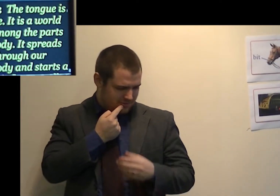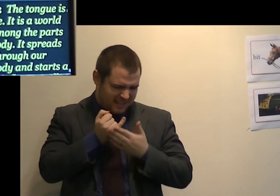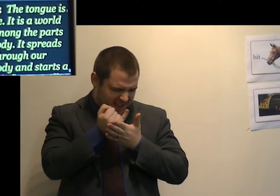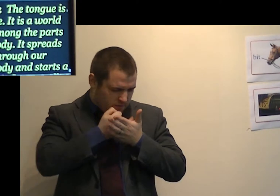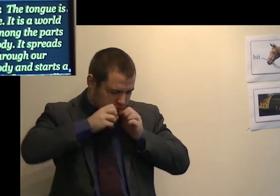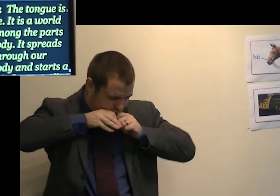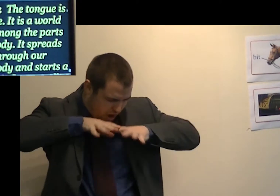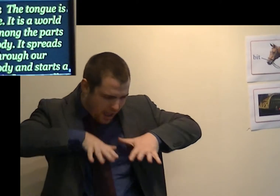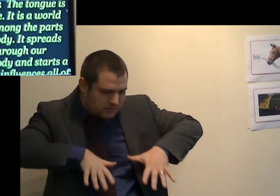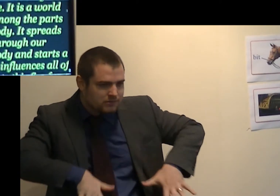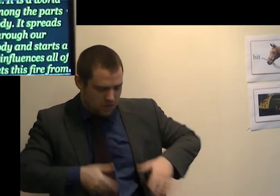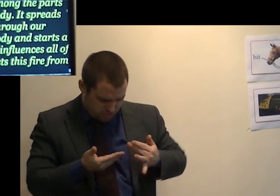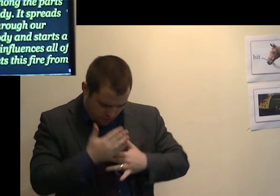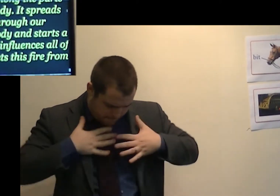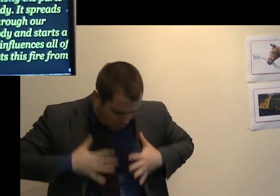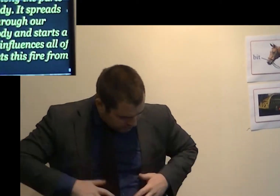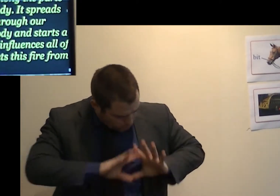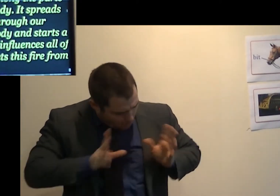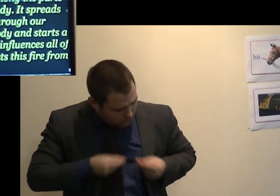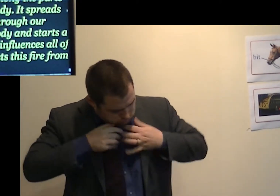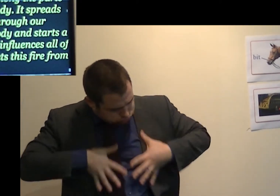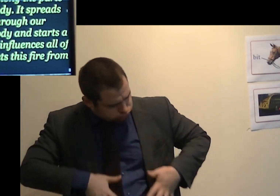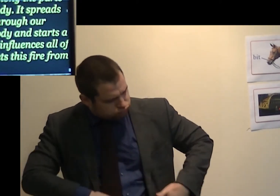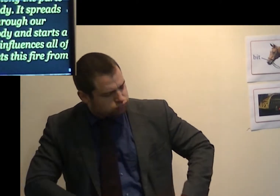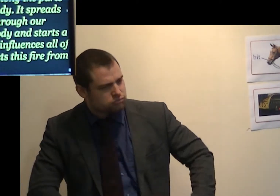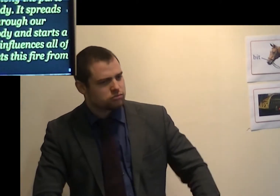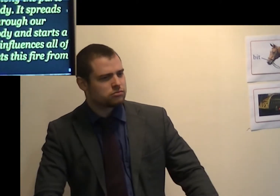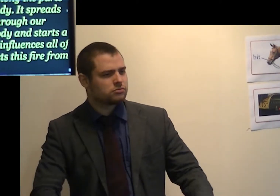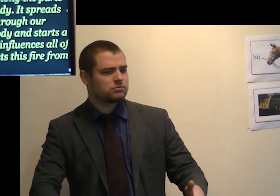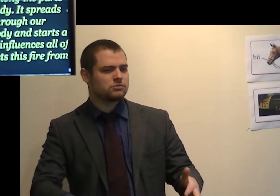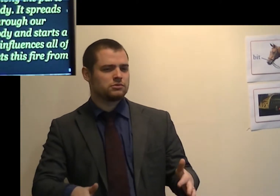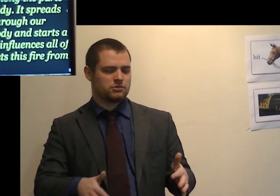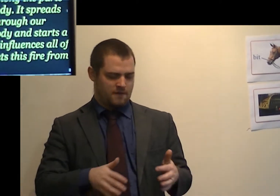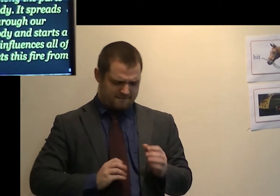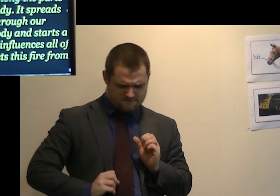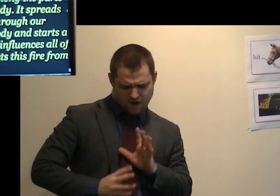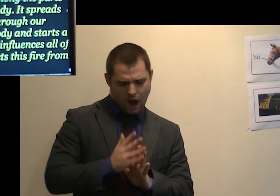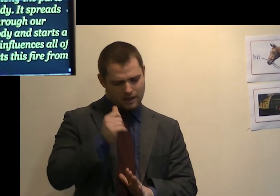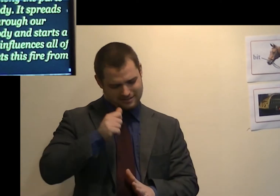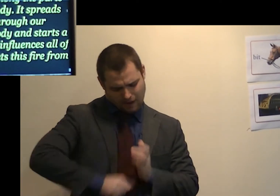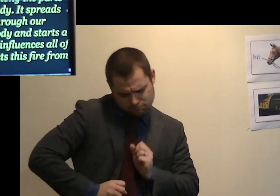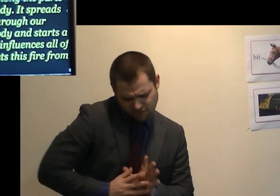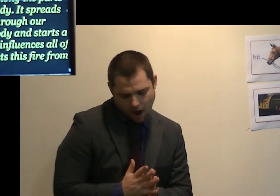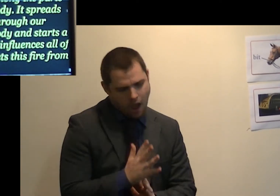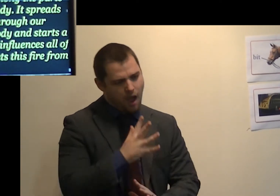Gal whole body and start a fire that influences all of life.